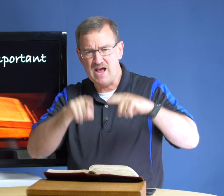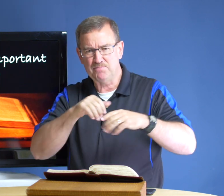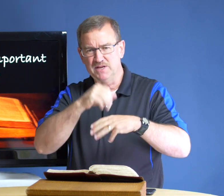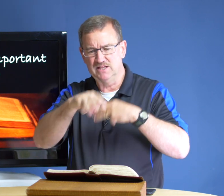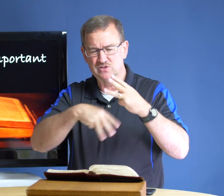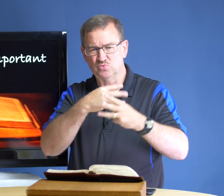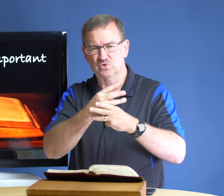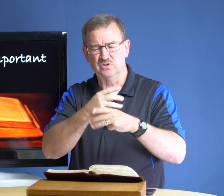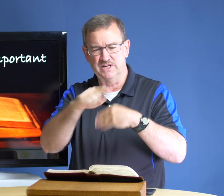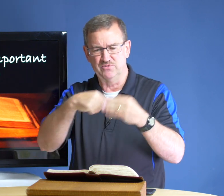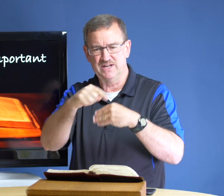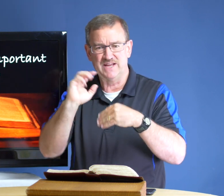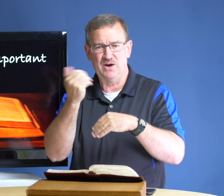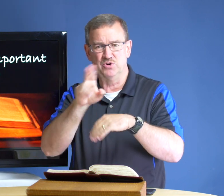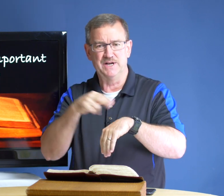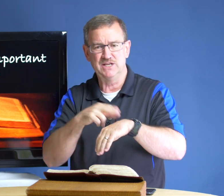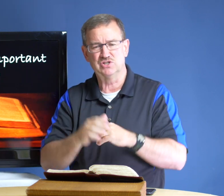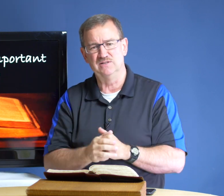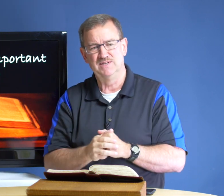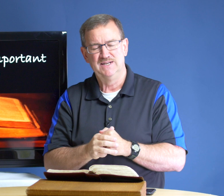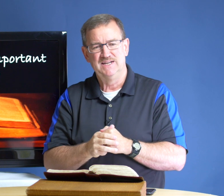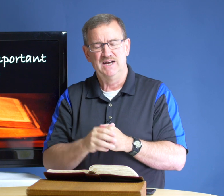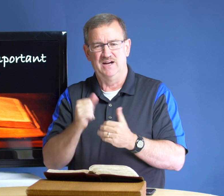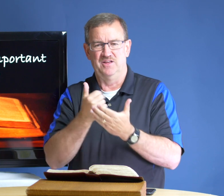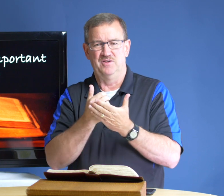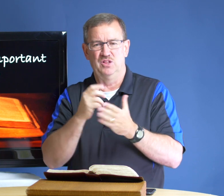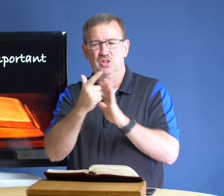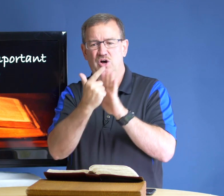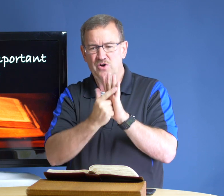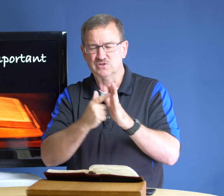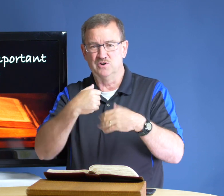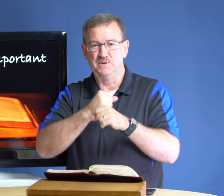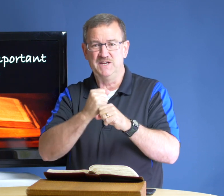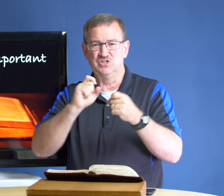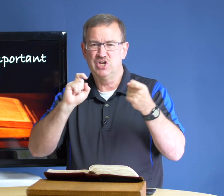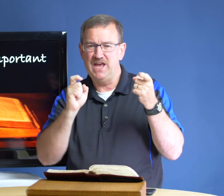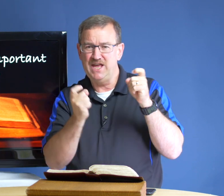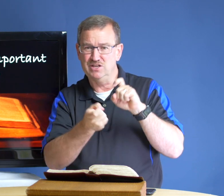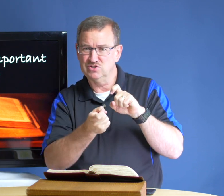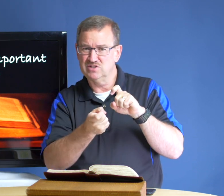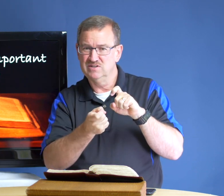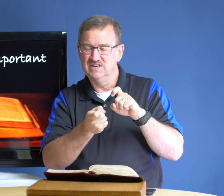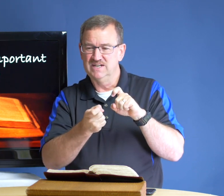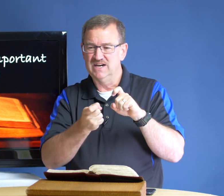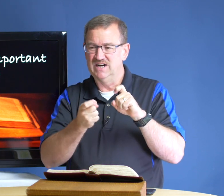happening in this world and around our nation uh laws are being changed uh